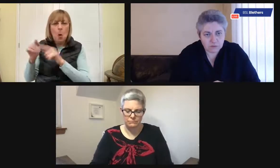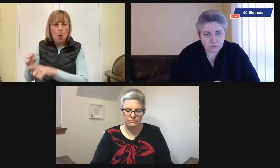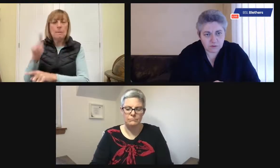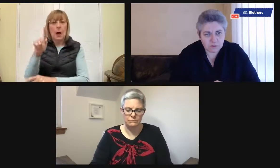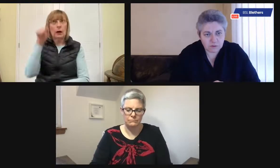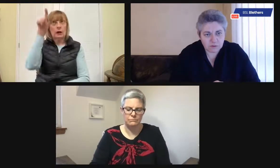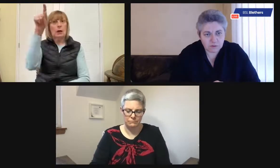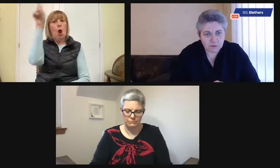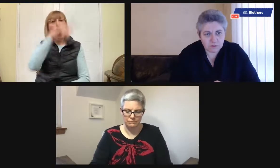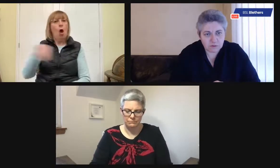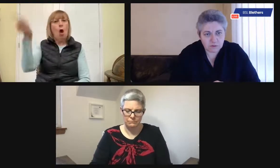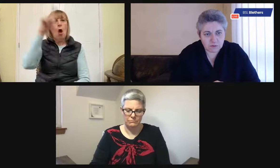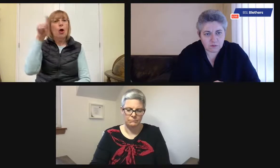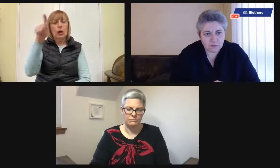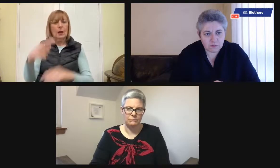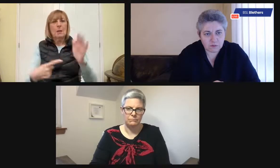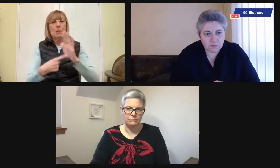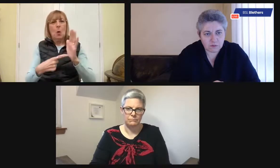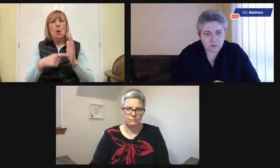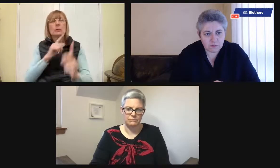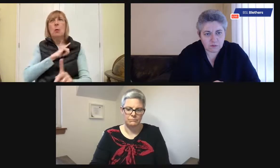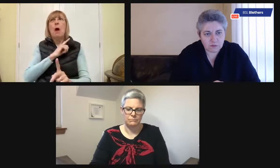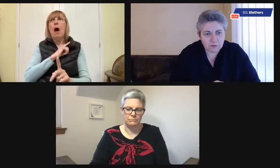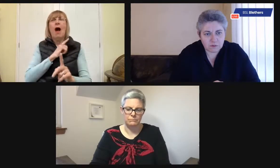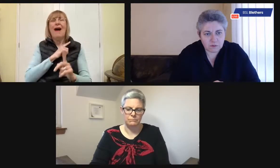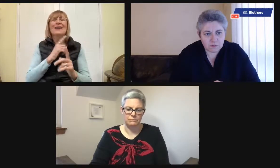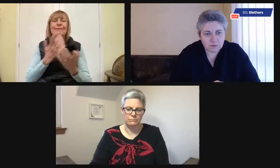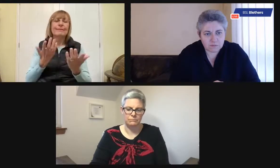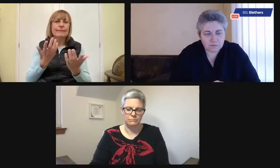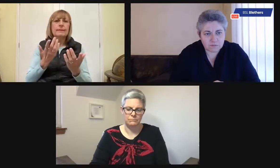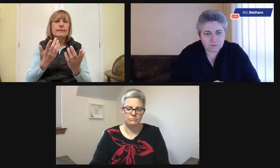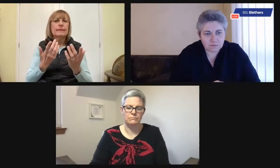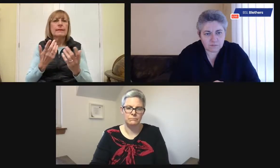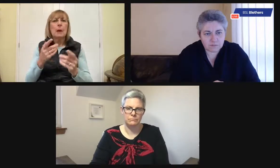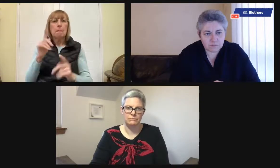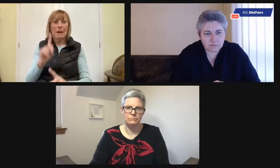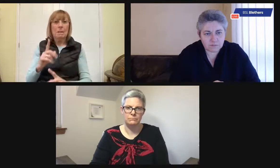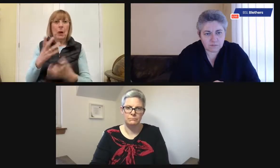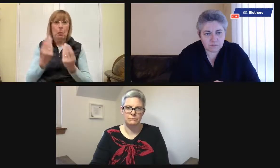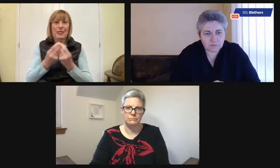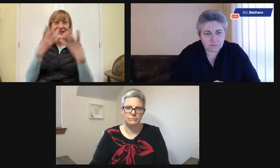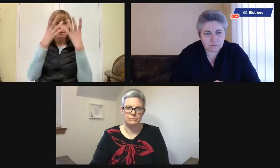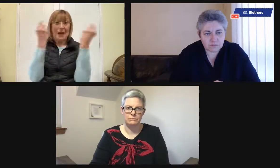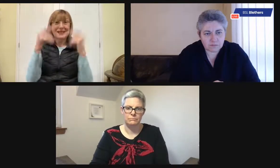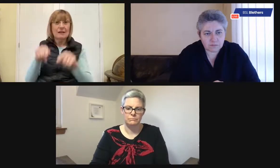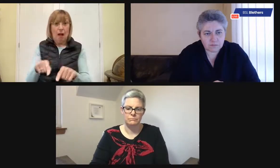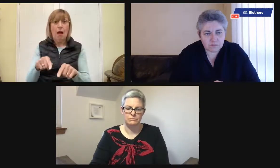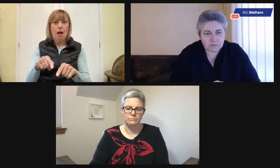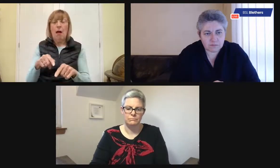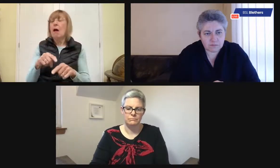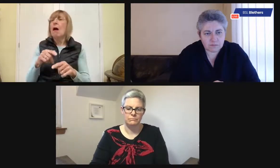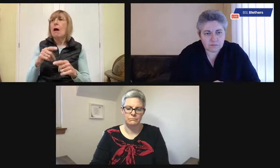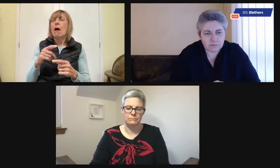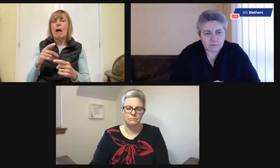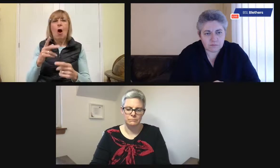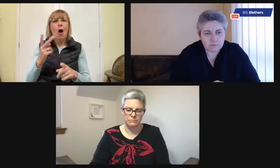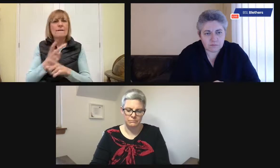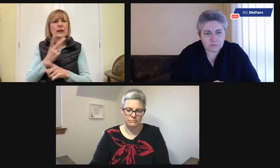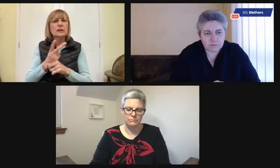So I'm going to come back to that later. But this yellow clock that we've just seen is significant because people with dementia